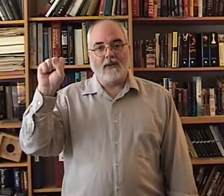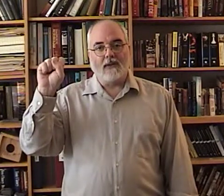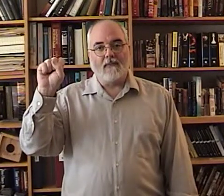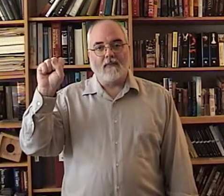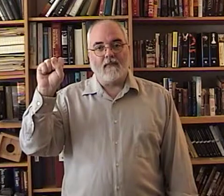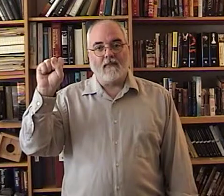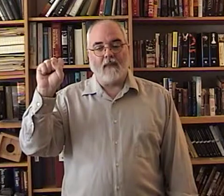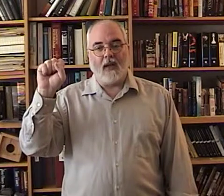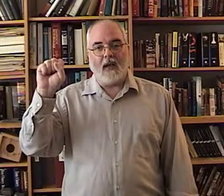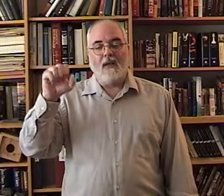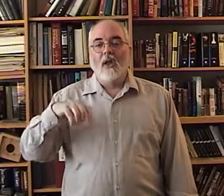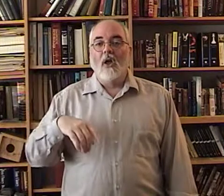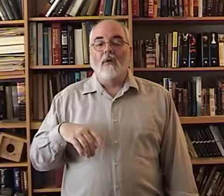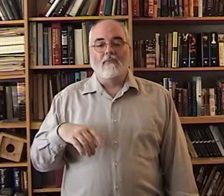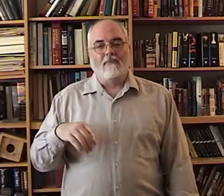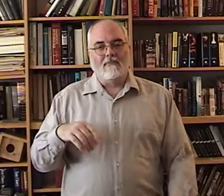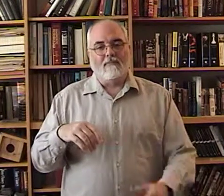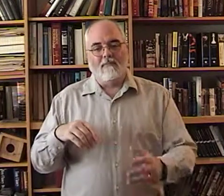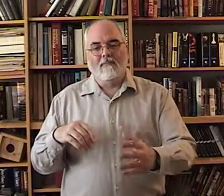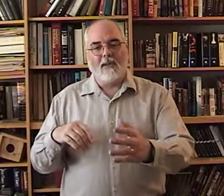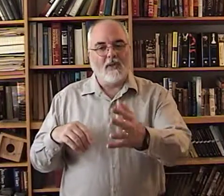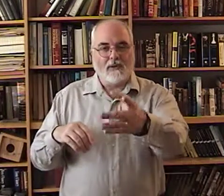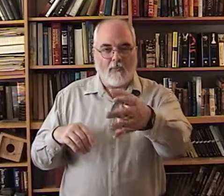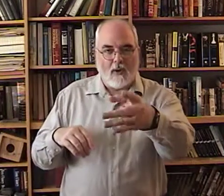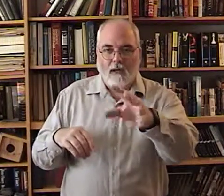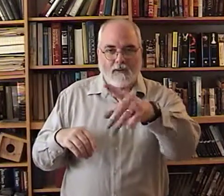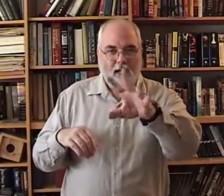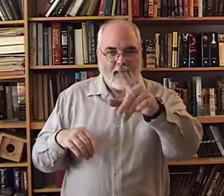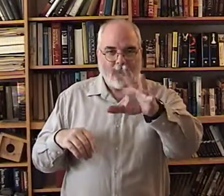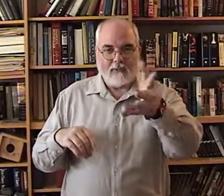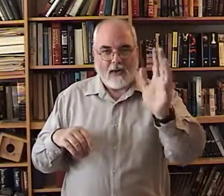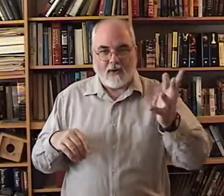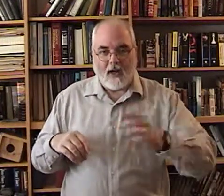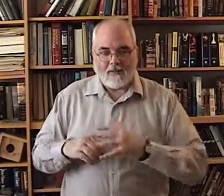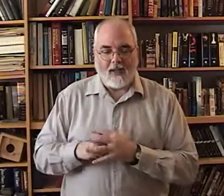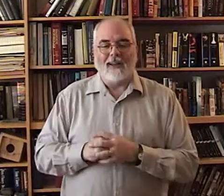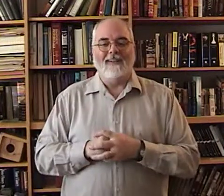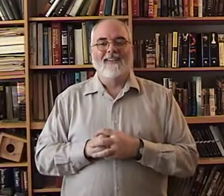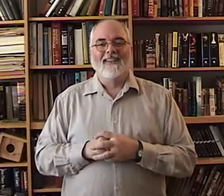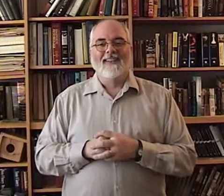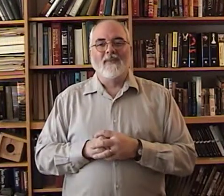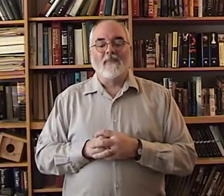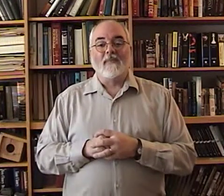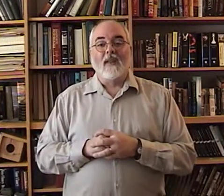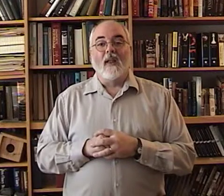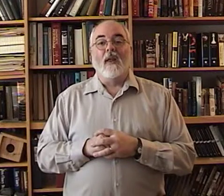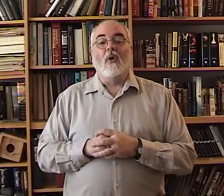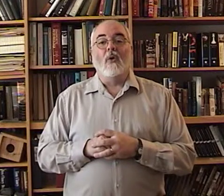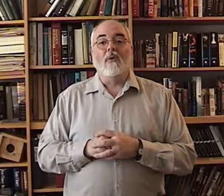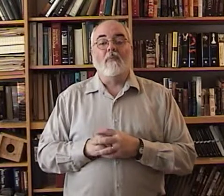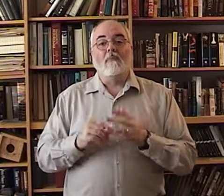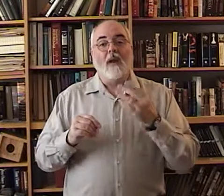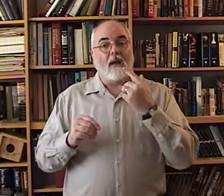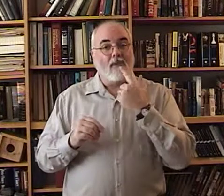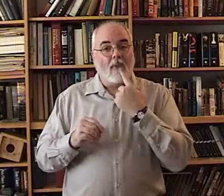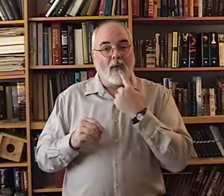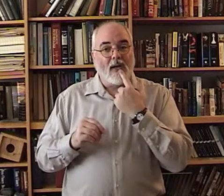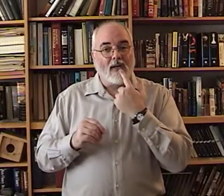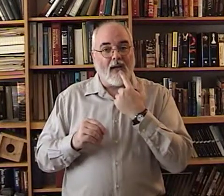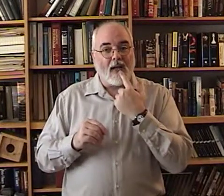okay but don't say paul lemons i suspect your name is not that but the point is i